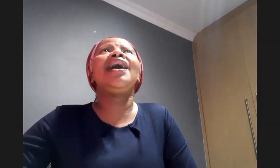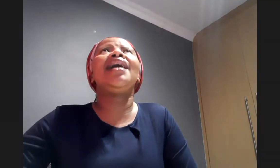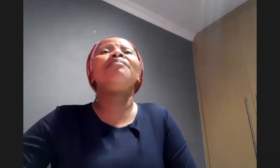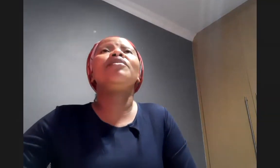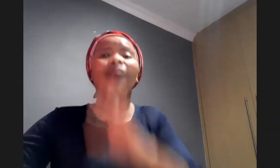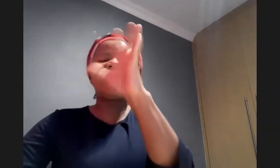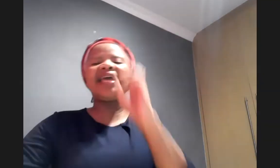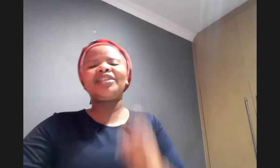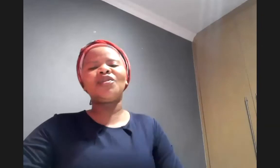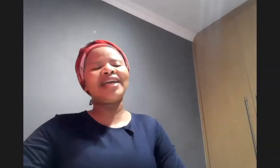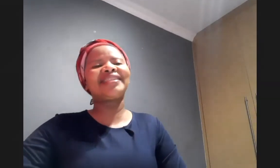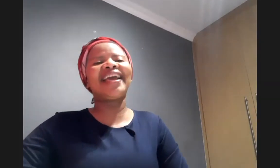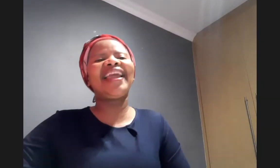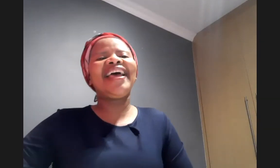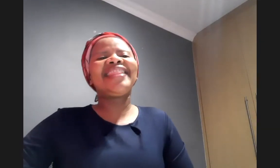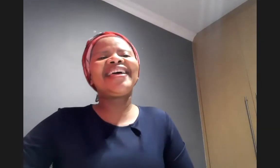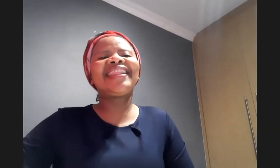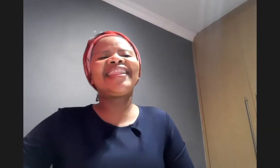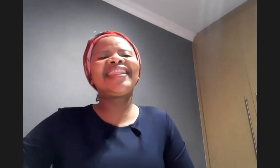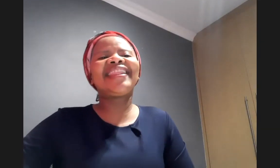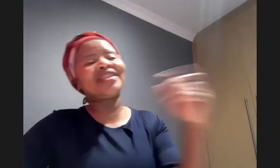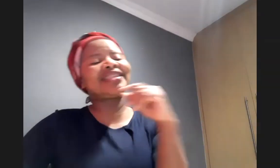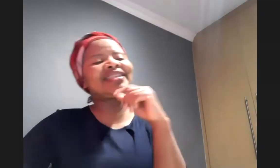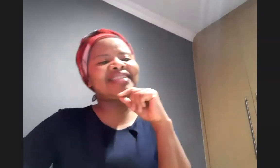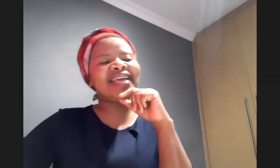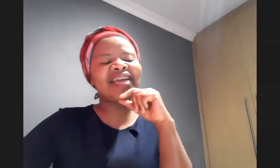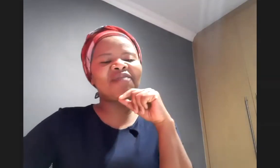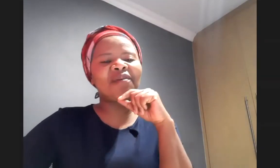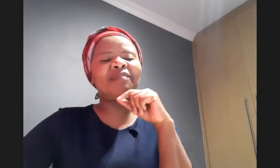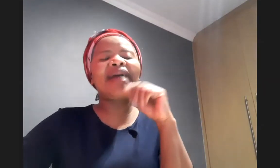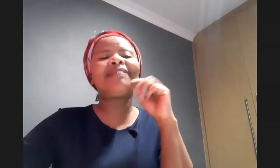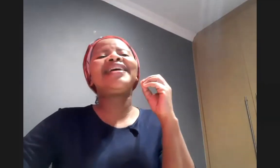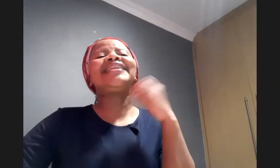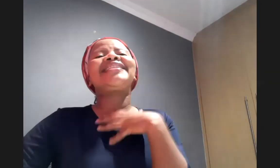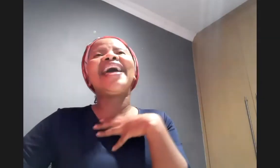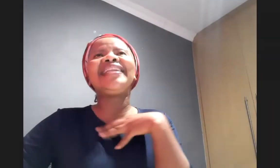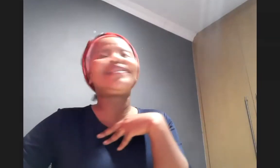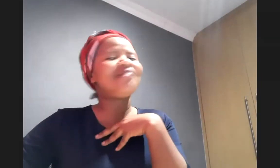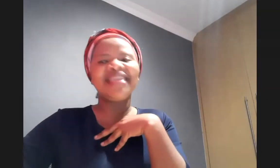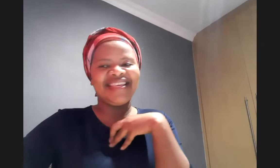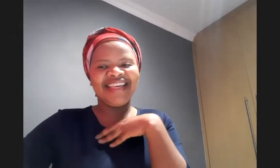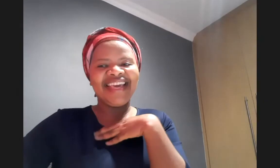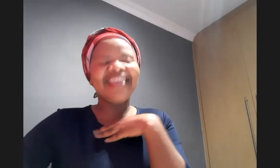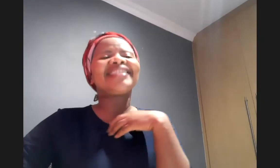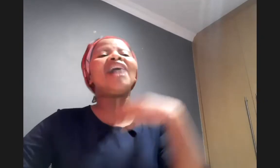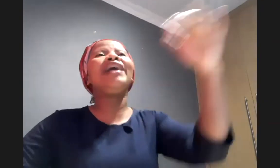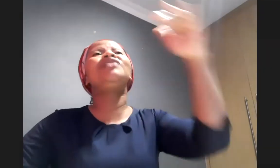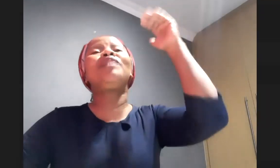by the late you might say the song of course is taken from the bible send me he says i want to be